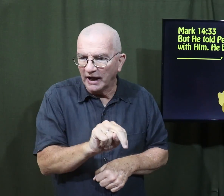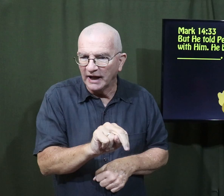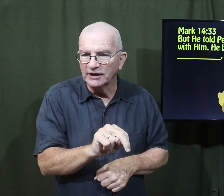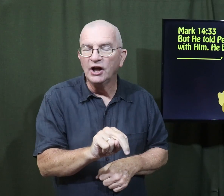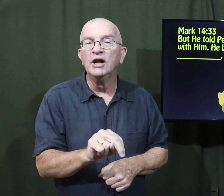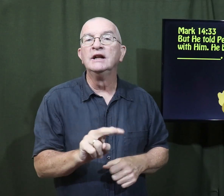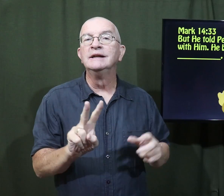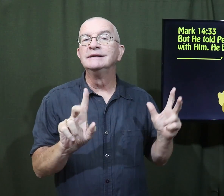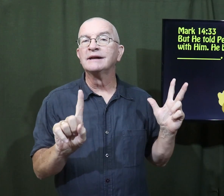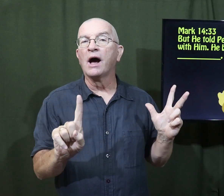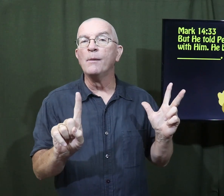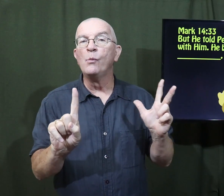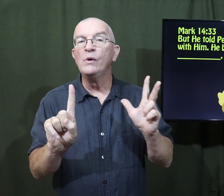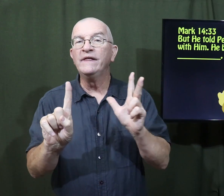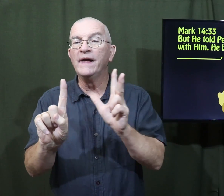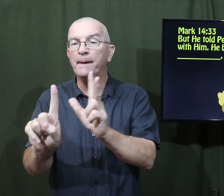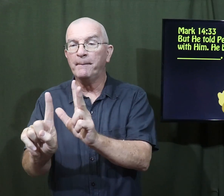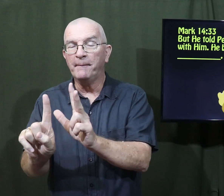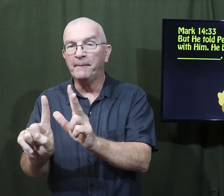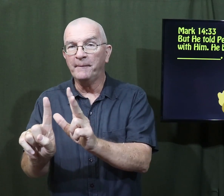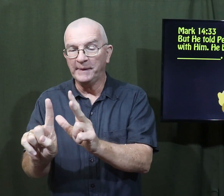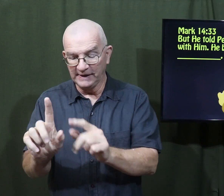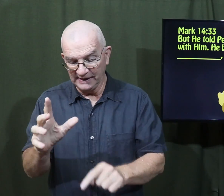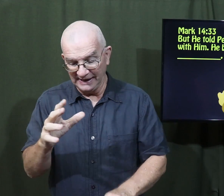John to come with him.